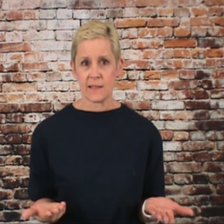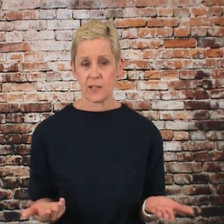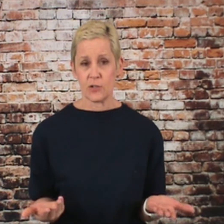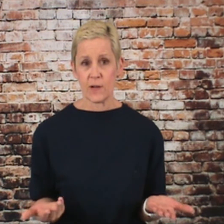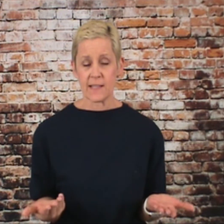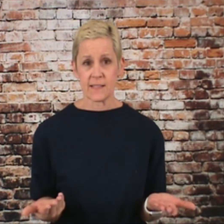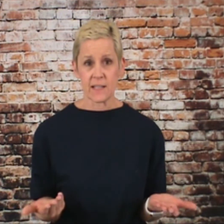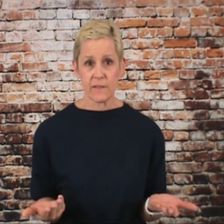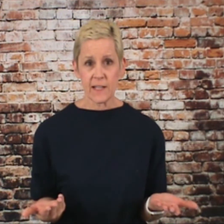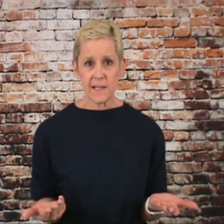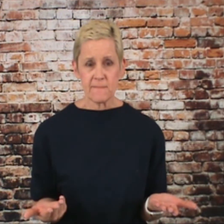Can you guys think of any?